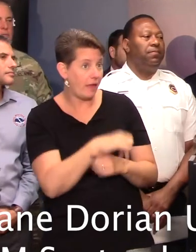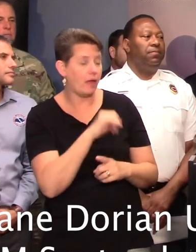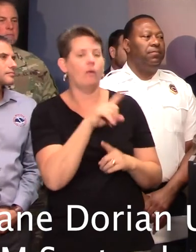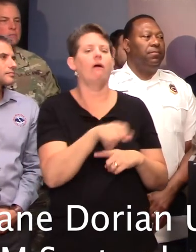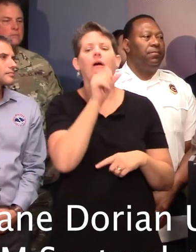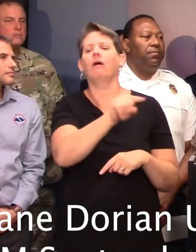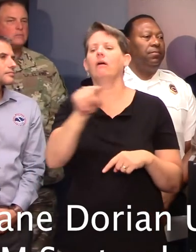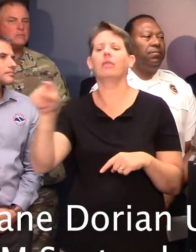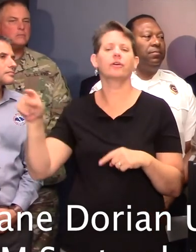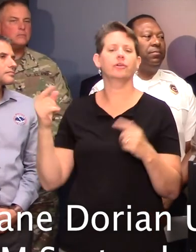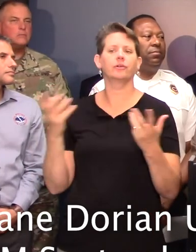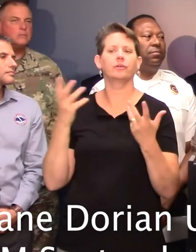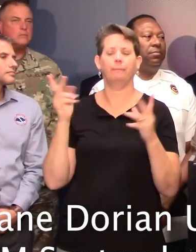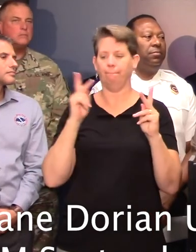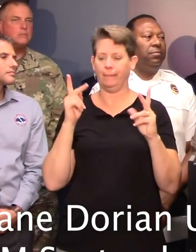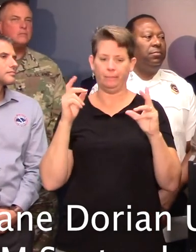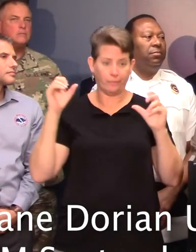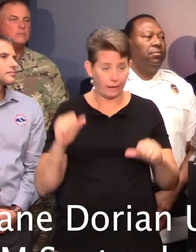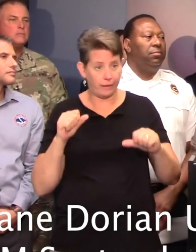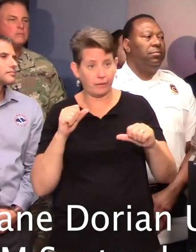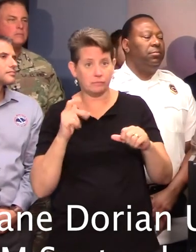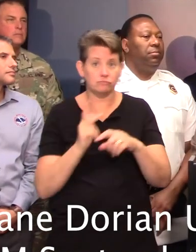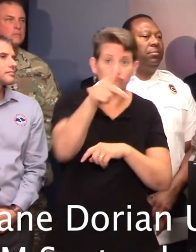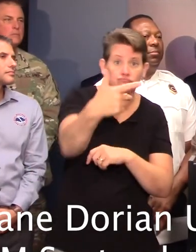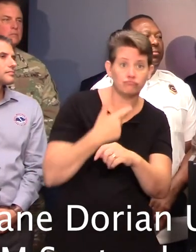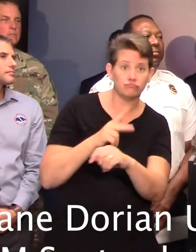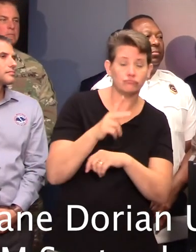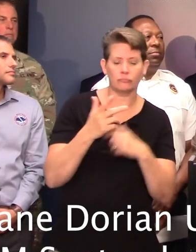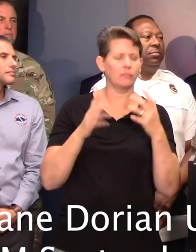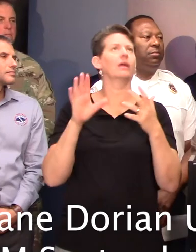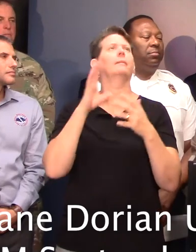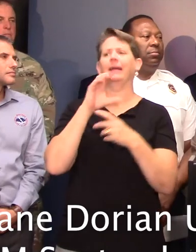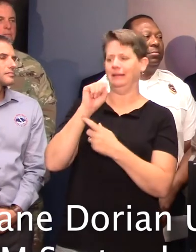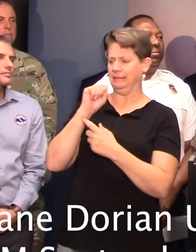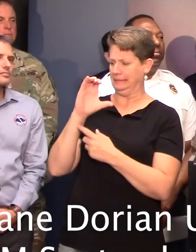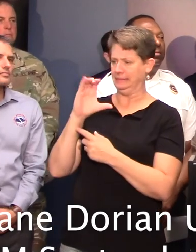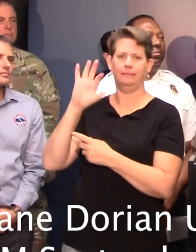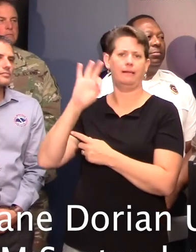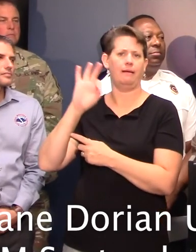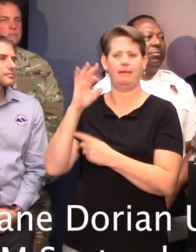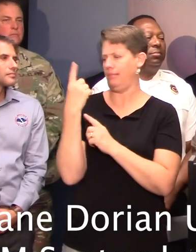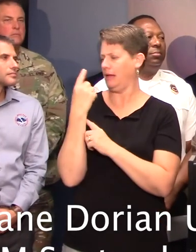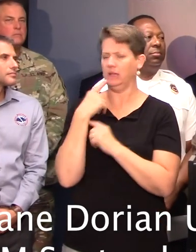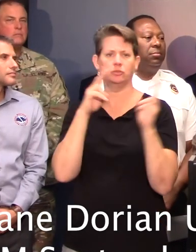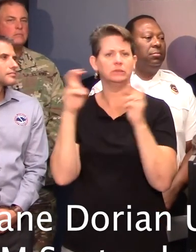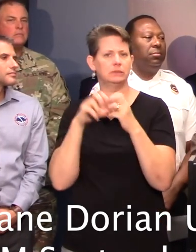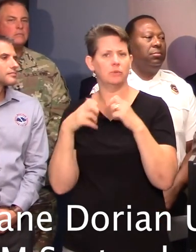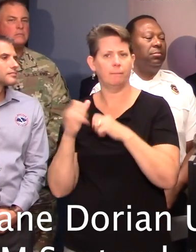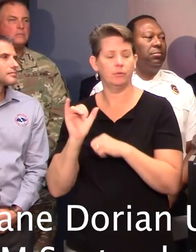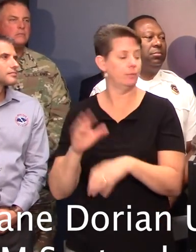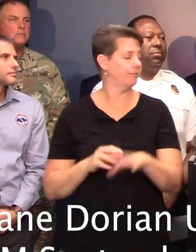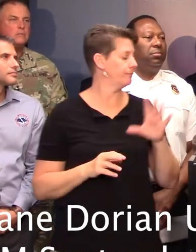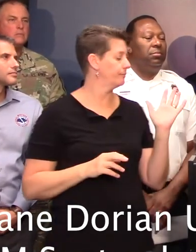roads, people having access in and out? I think SC9 was also kind of an issue last year in the PD region. Well,